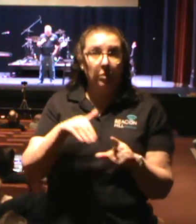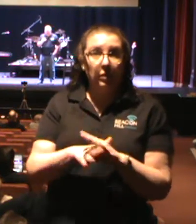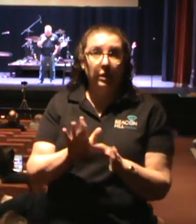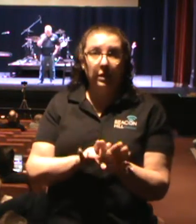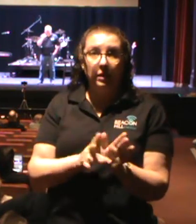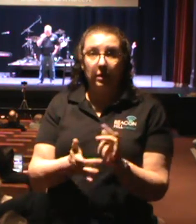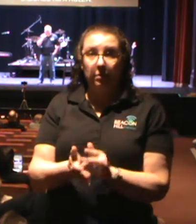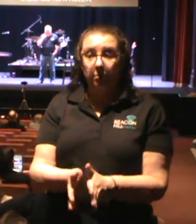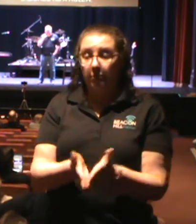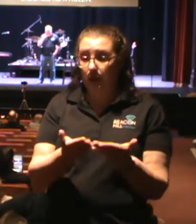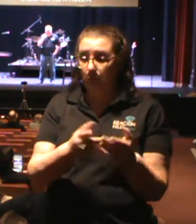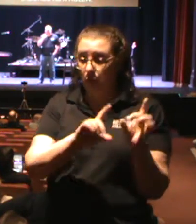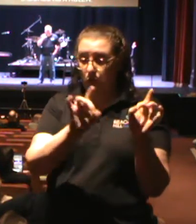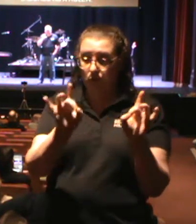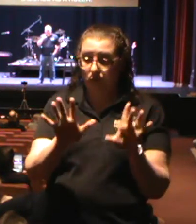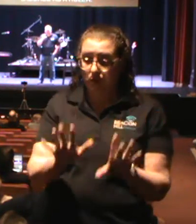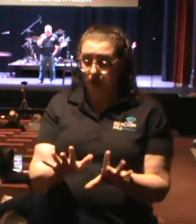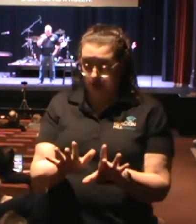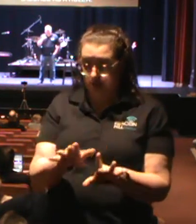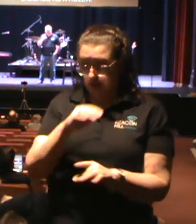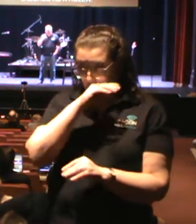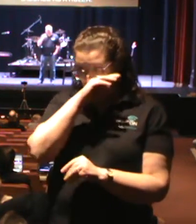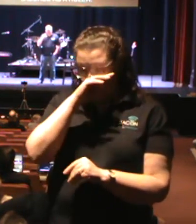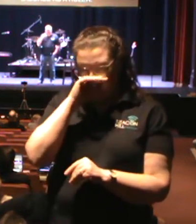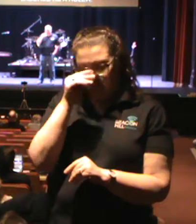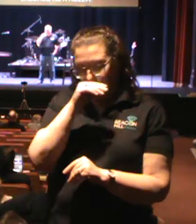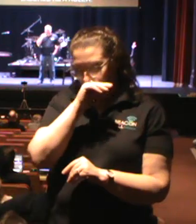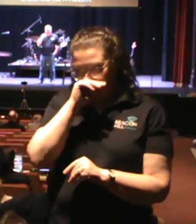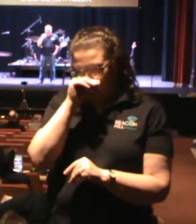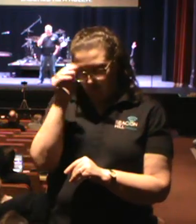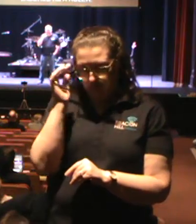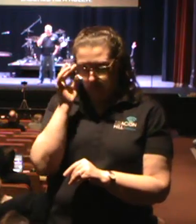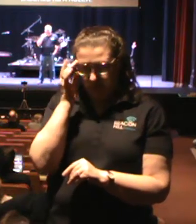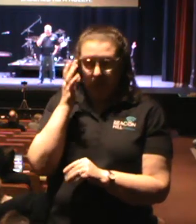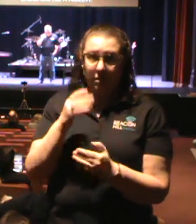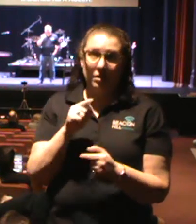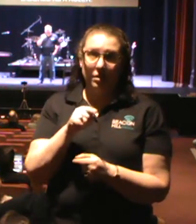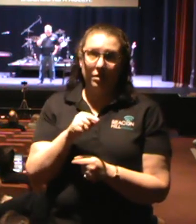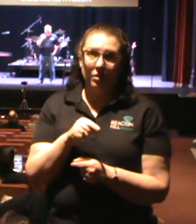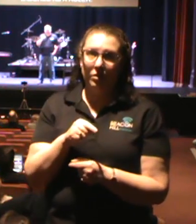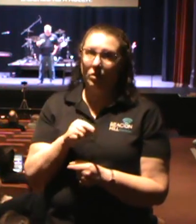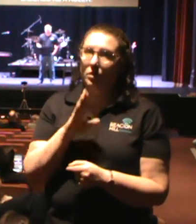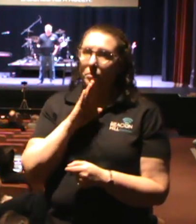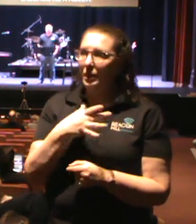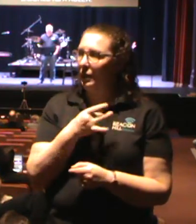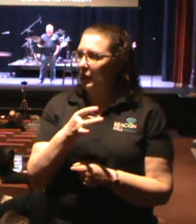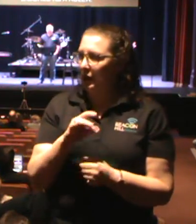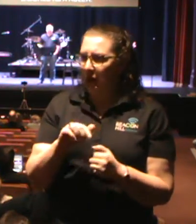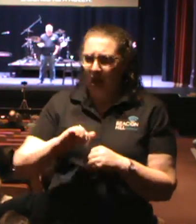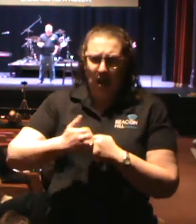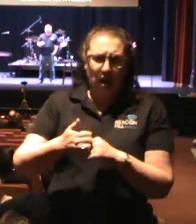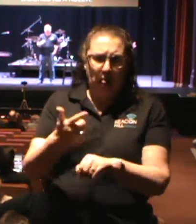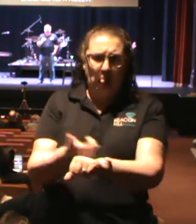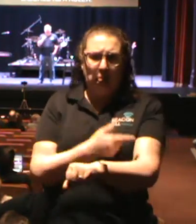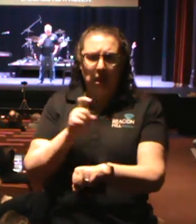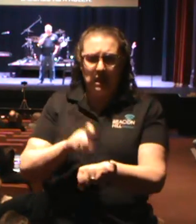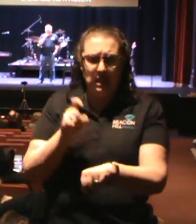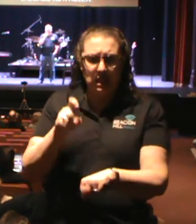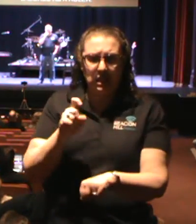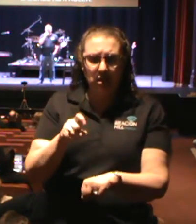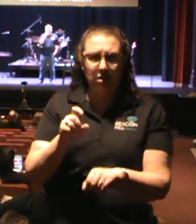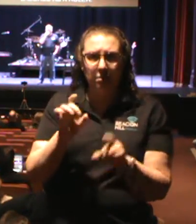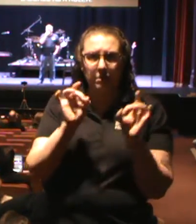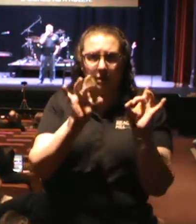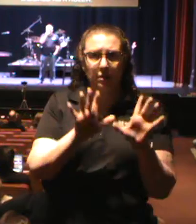because some of you, when I get into what I'm going to share here in a little bit, some of you are like, man, how long do you have to be tested? First of all, there's not